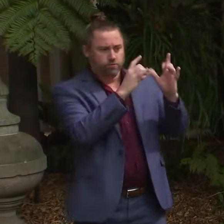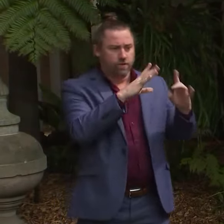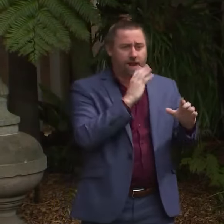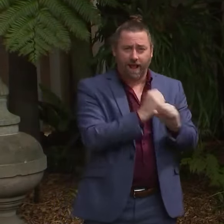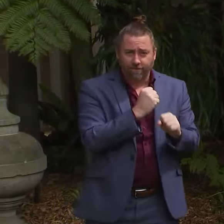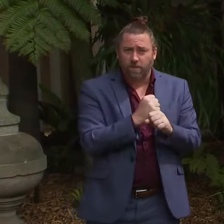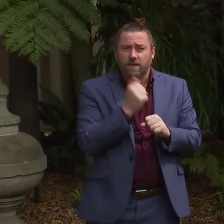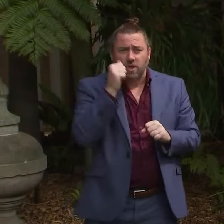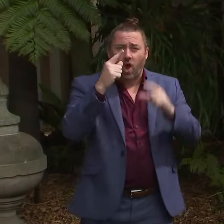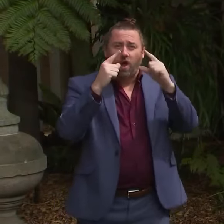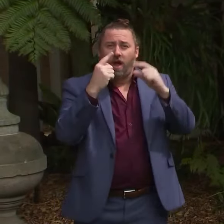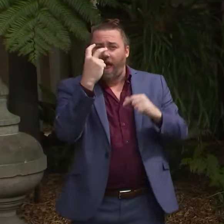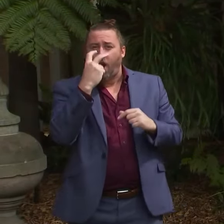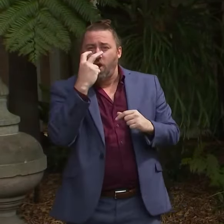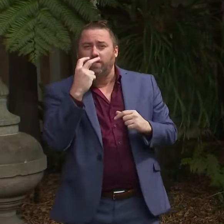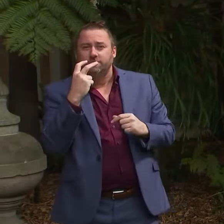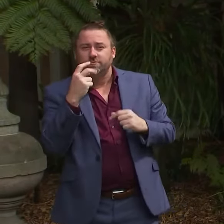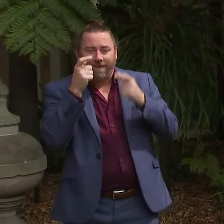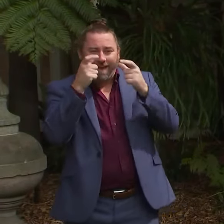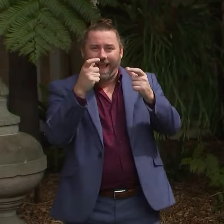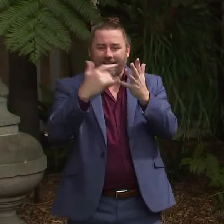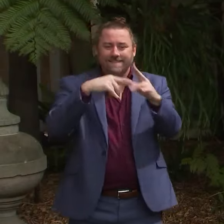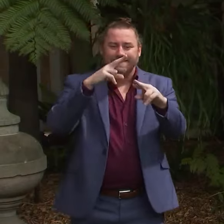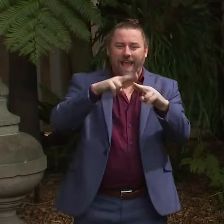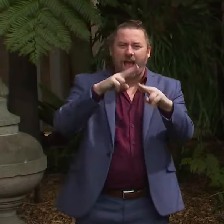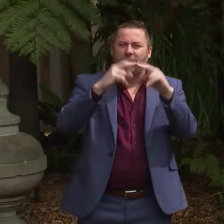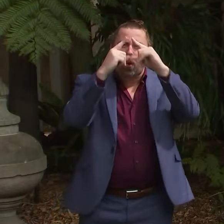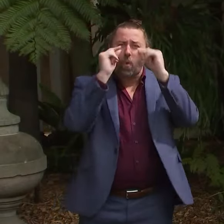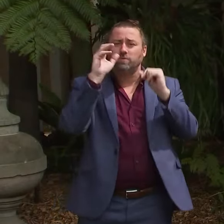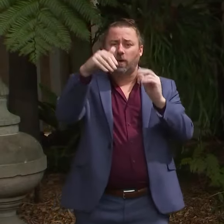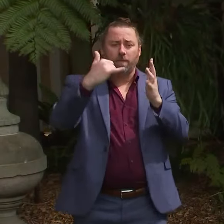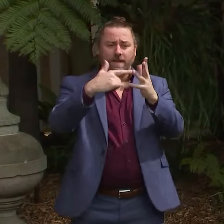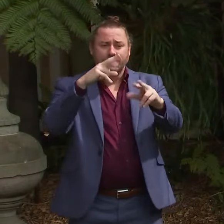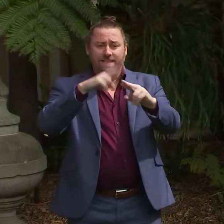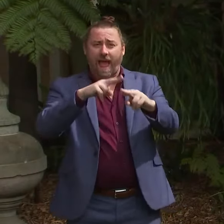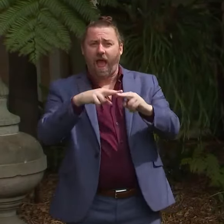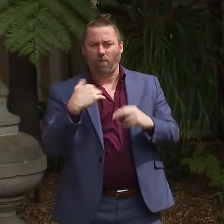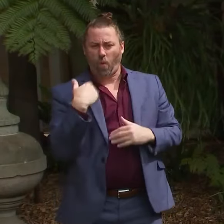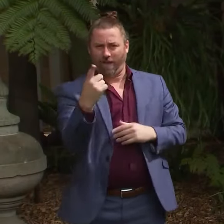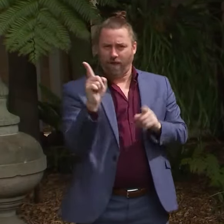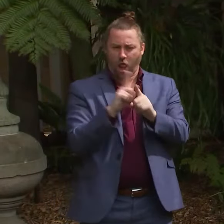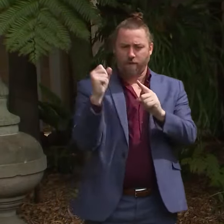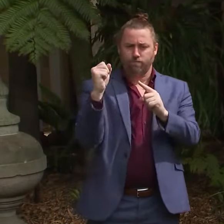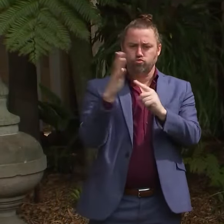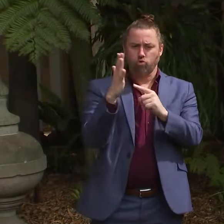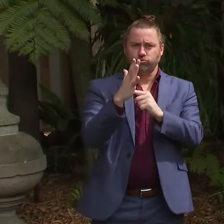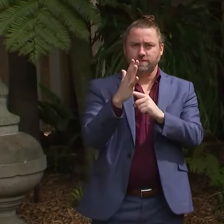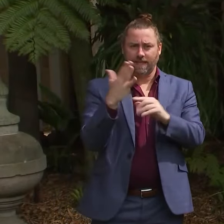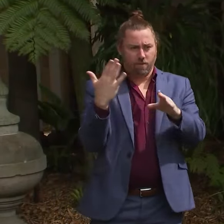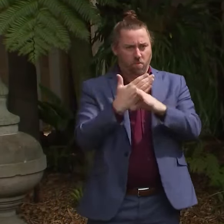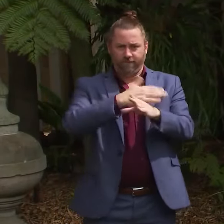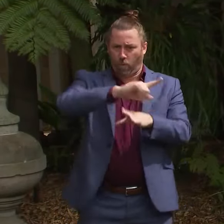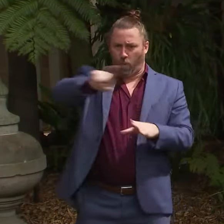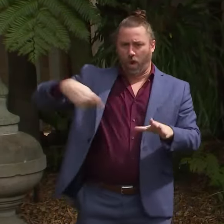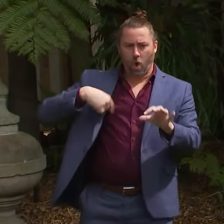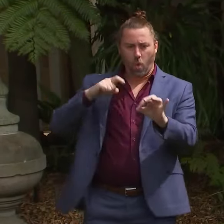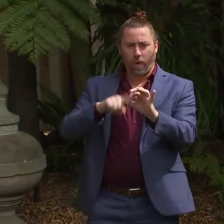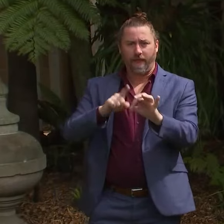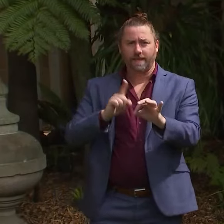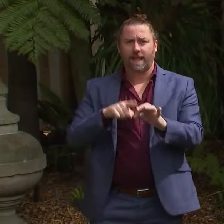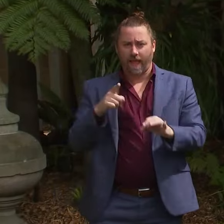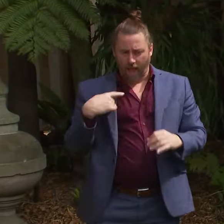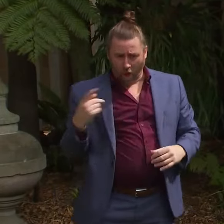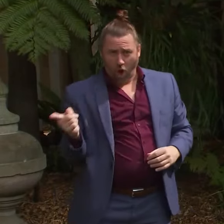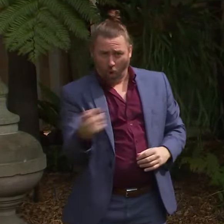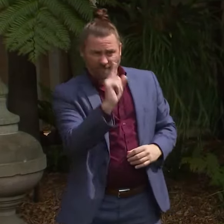allowed every aged care staff to come in, get prioritised, get vaccinated quickly at our clinics. But that's not good enough. They have